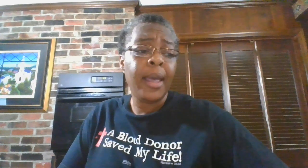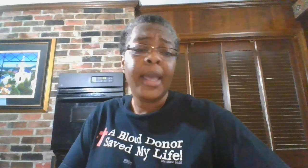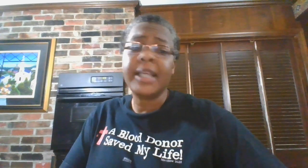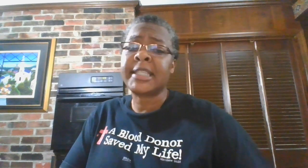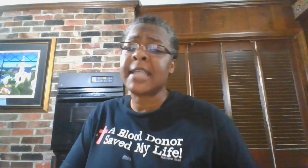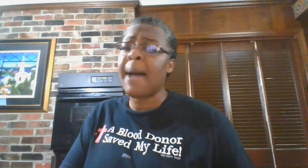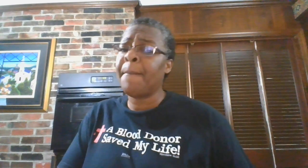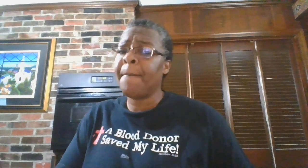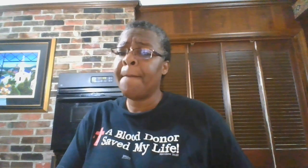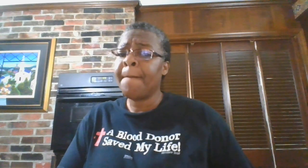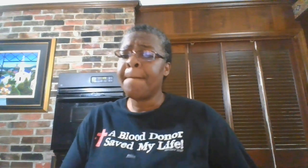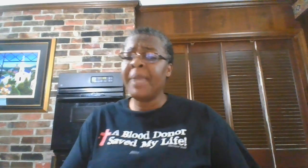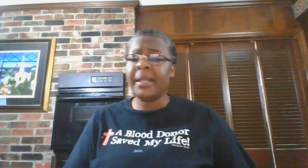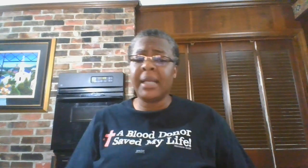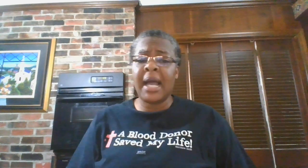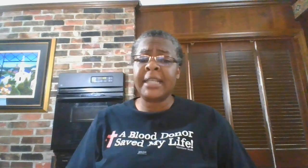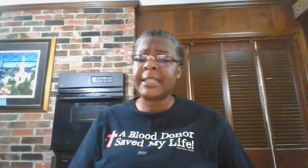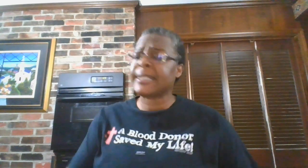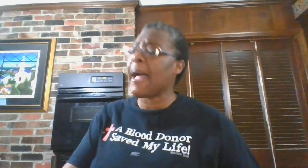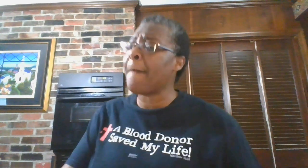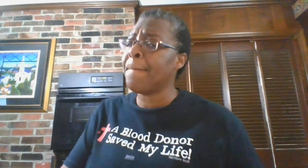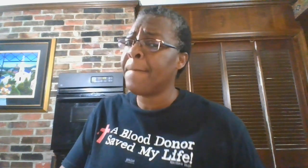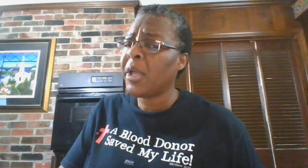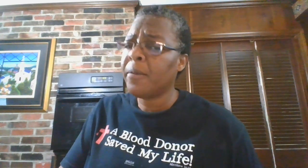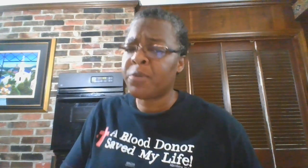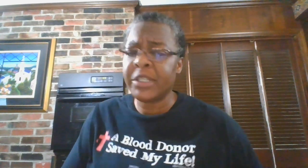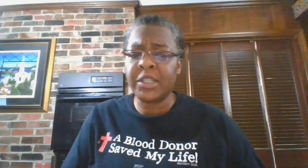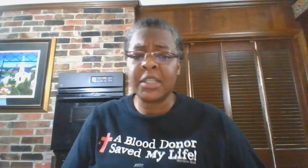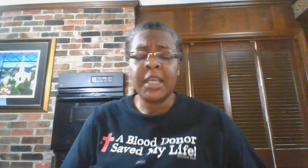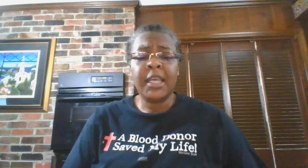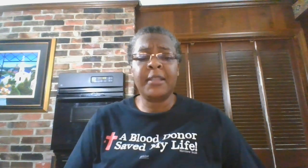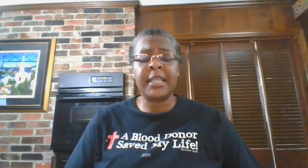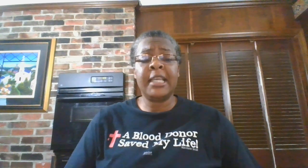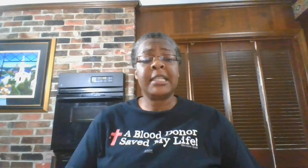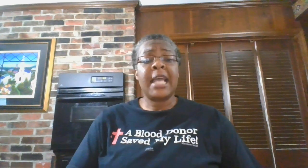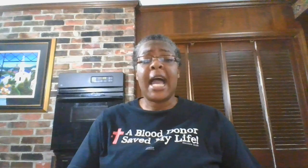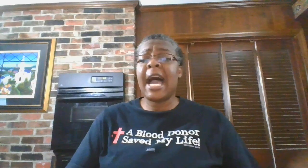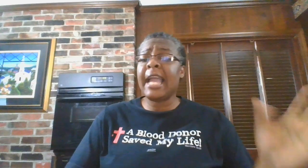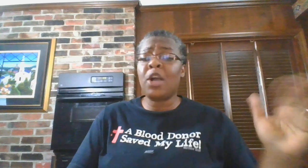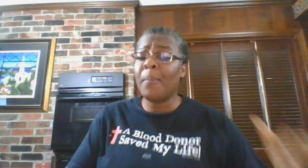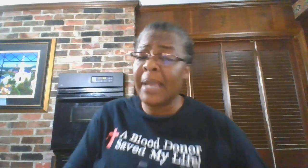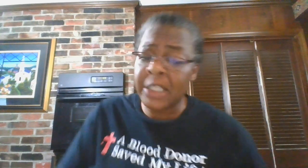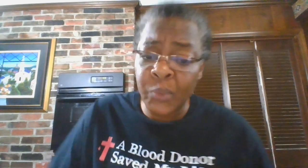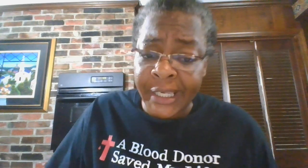It's some men of God. It's some preachers and things. I ain't going to mess with.